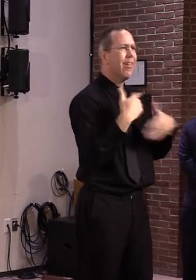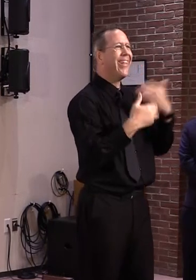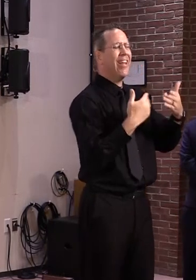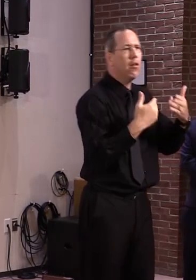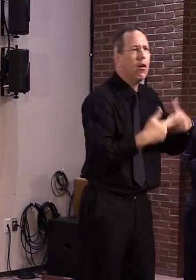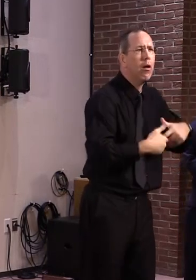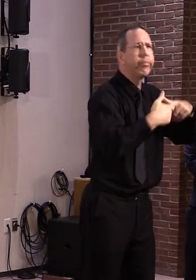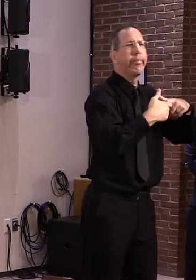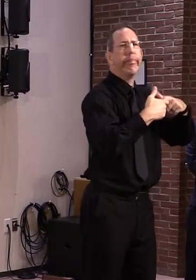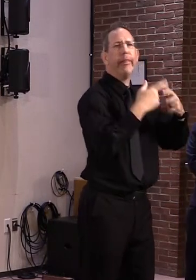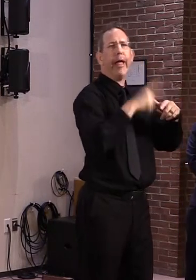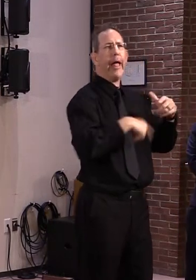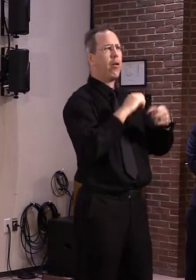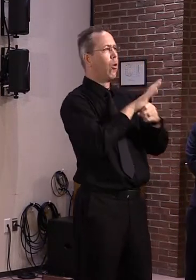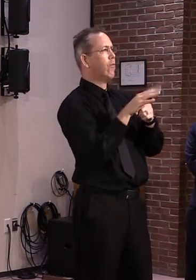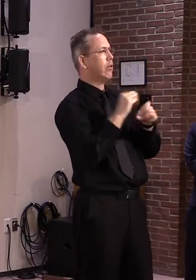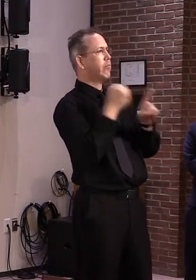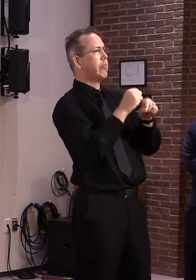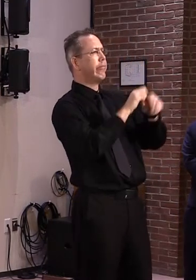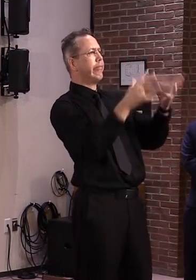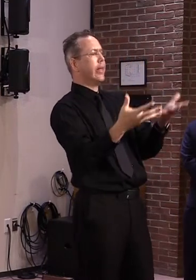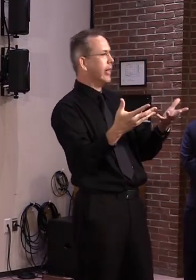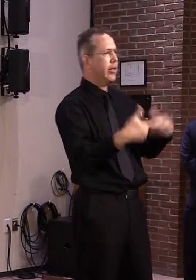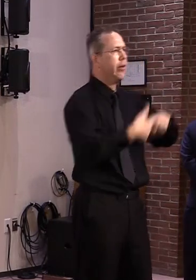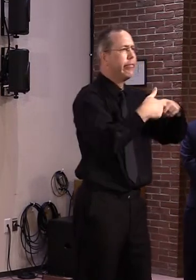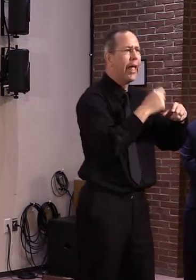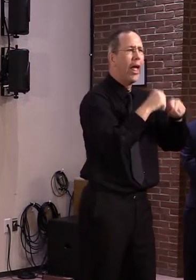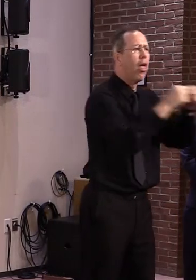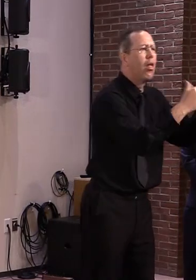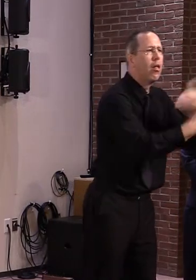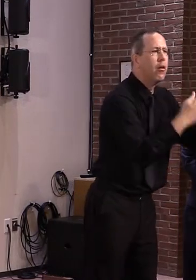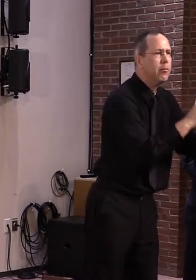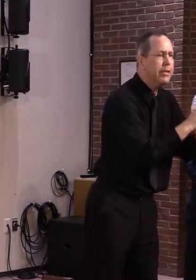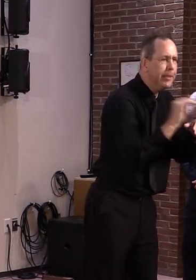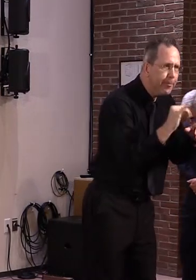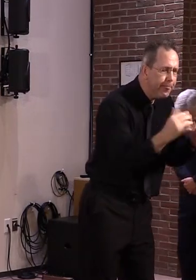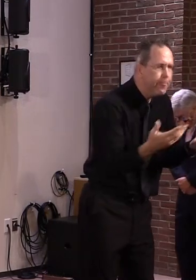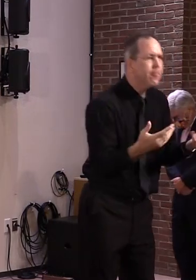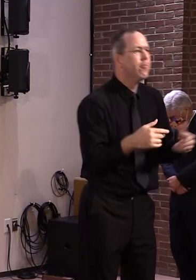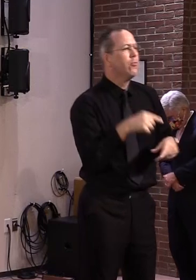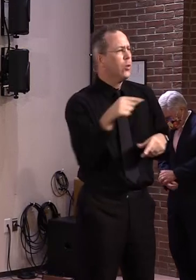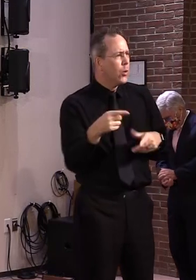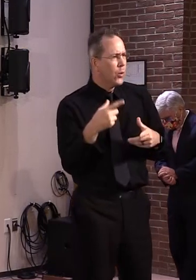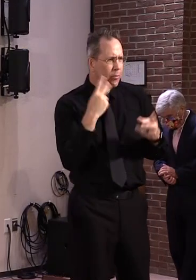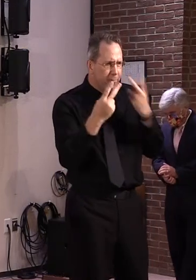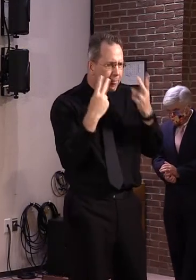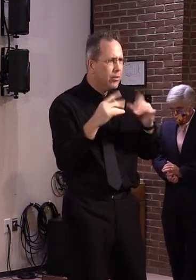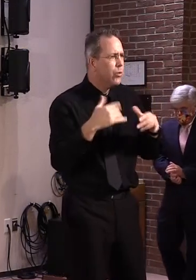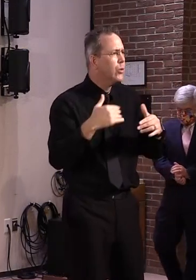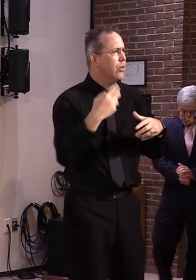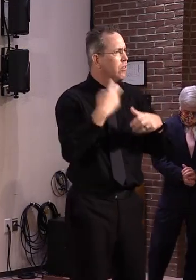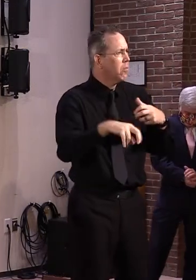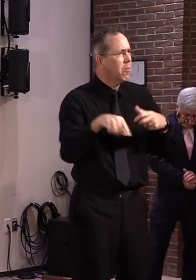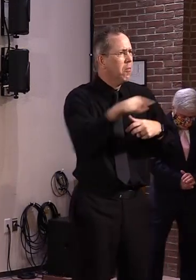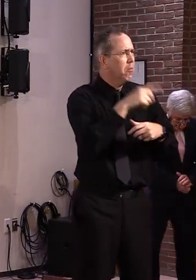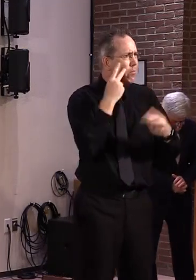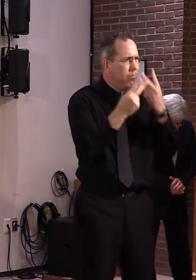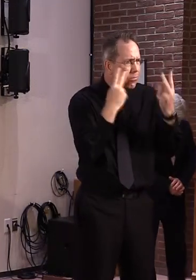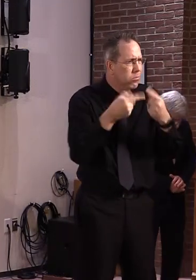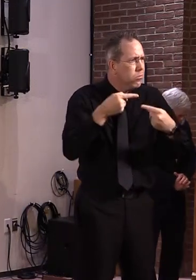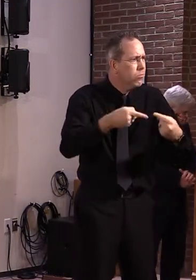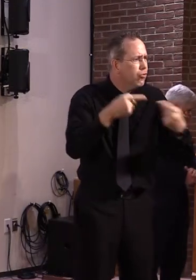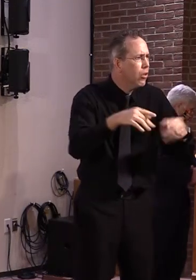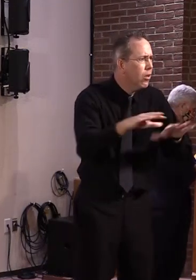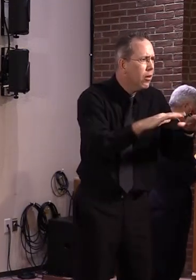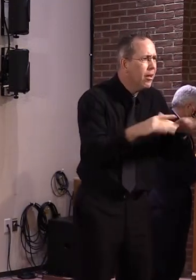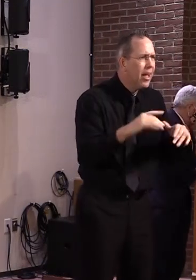breweries are struggling to pay their rent. Employers who care deeply about their employees are wondering when they